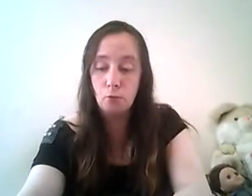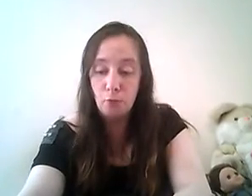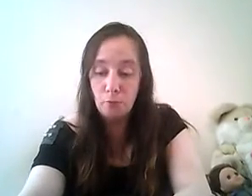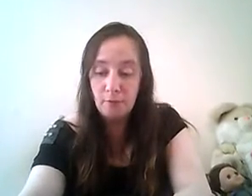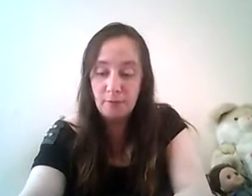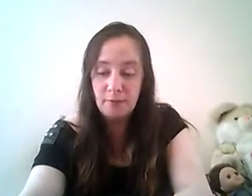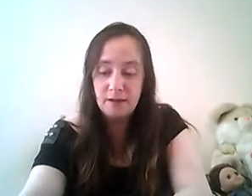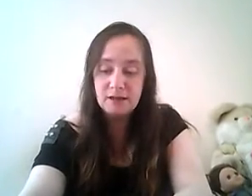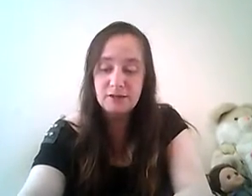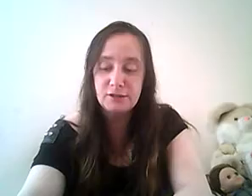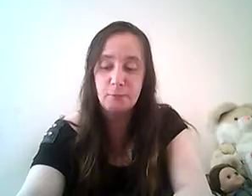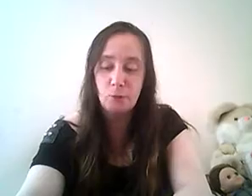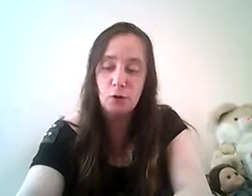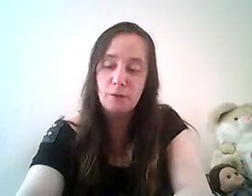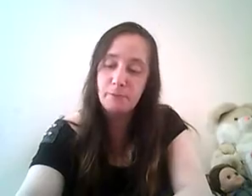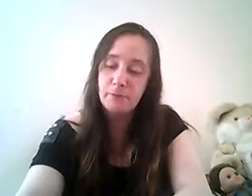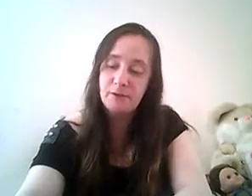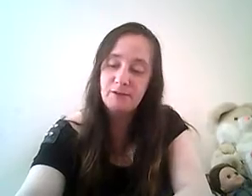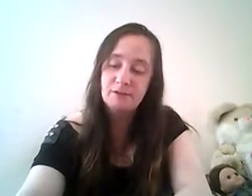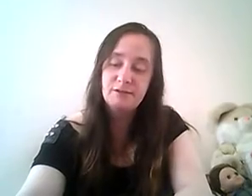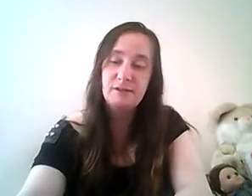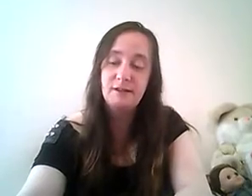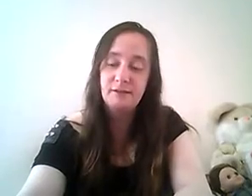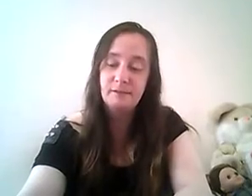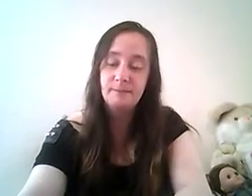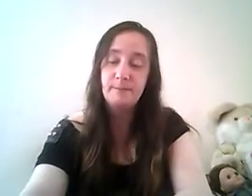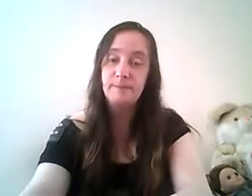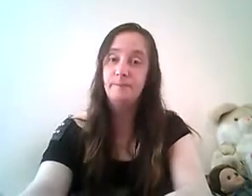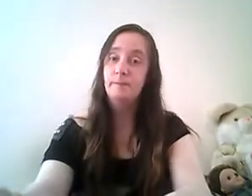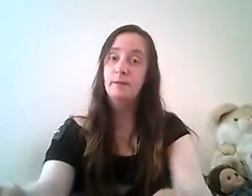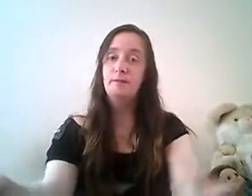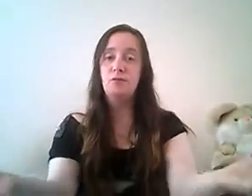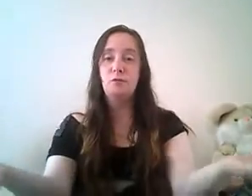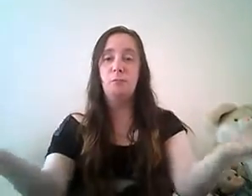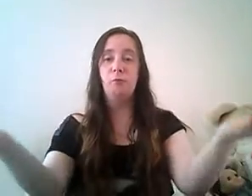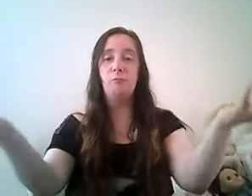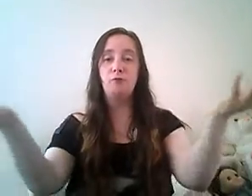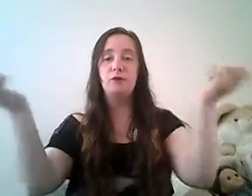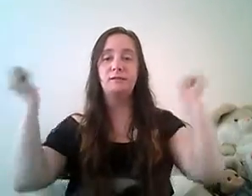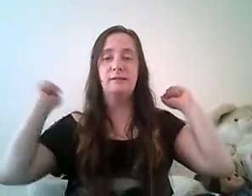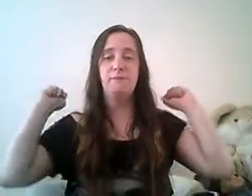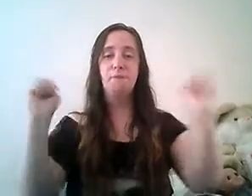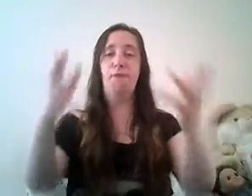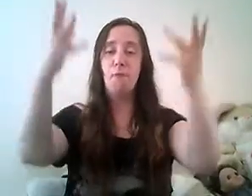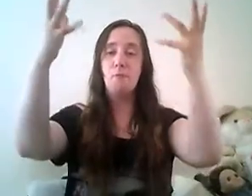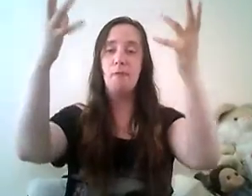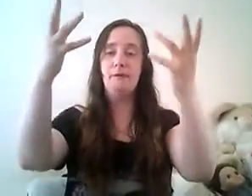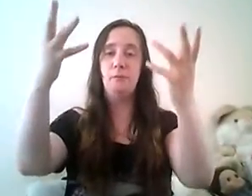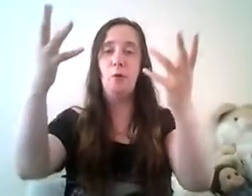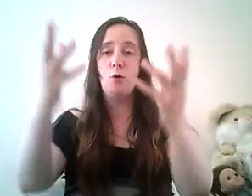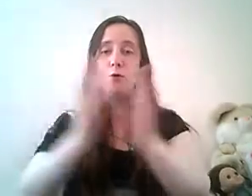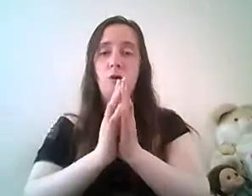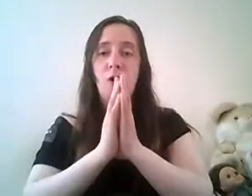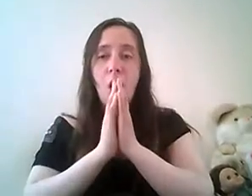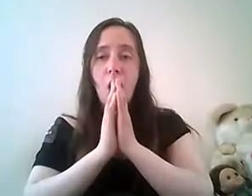there she blew up she did you see two bowling balls rising boom into the wall oh